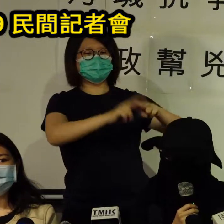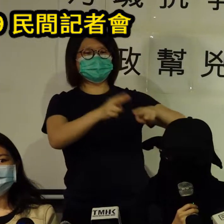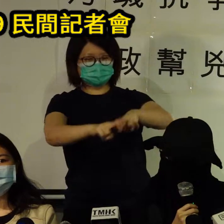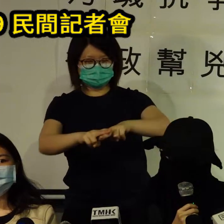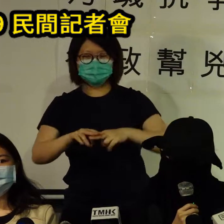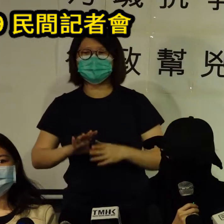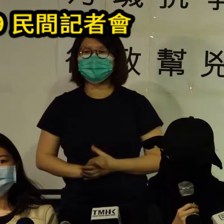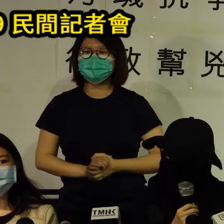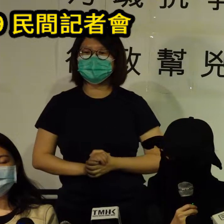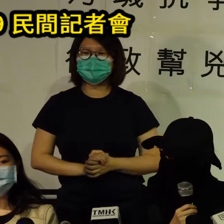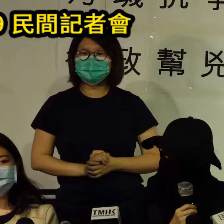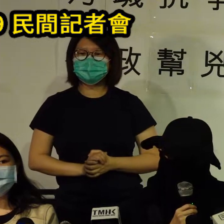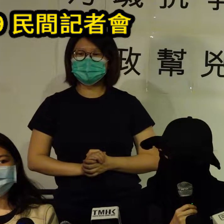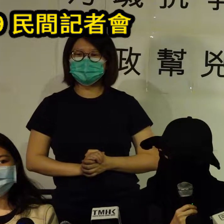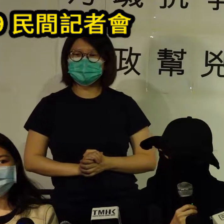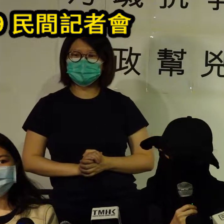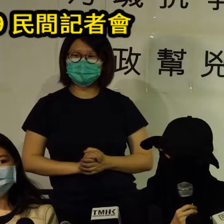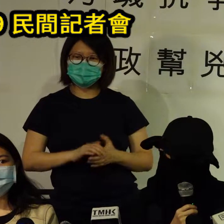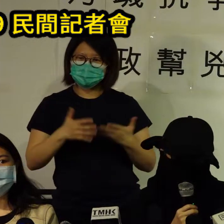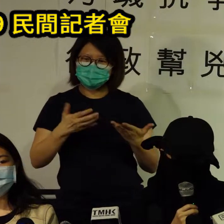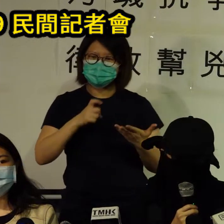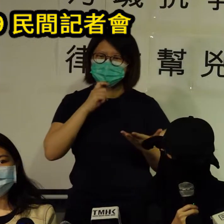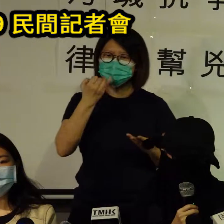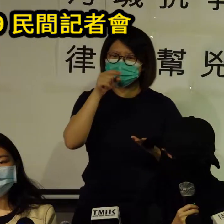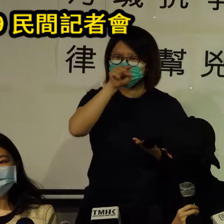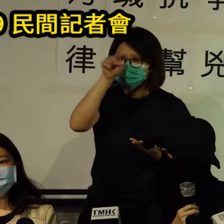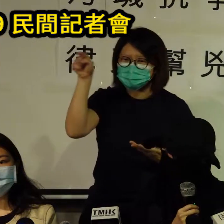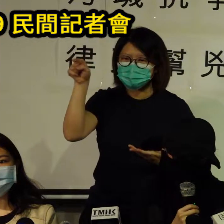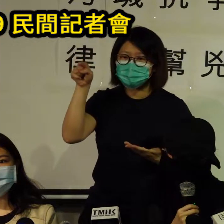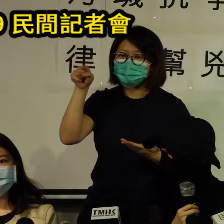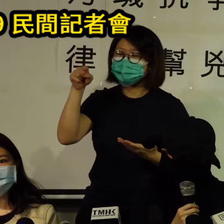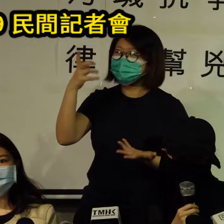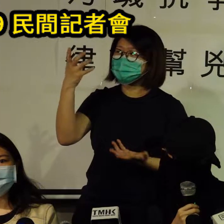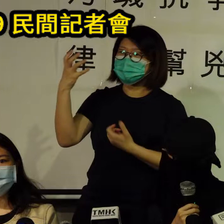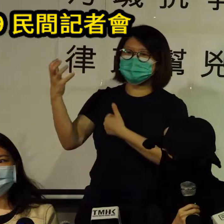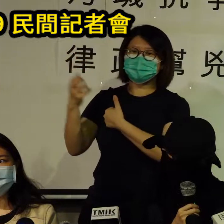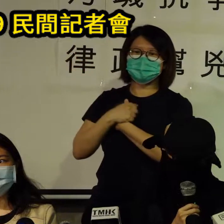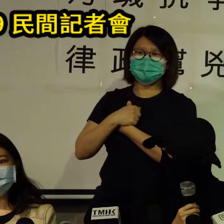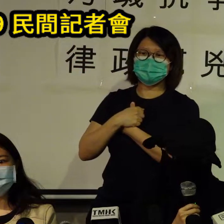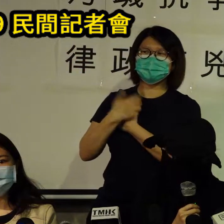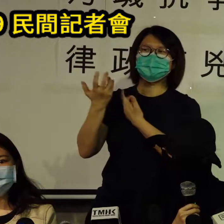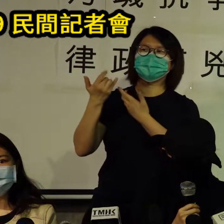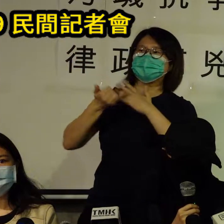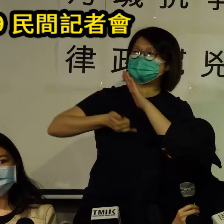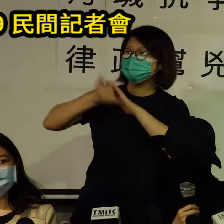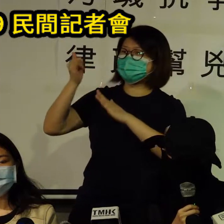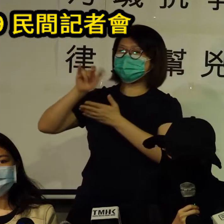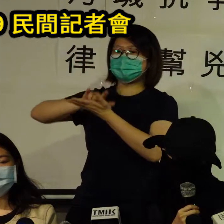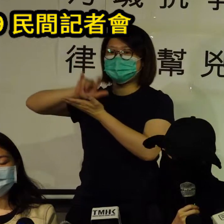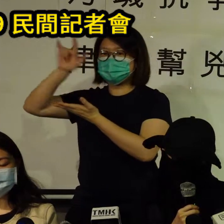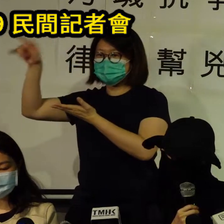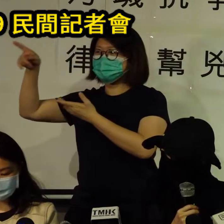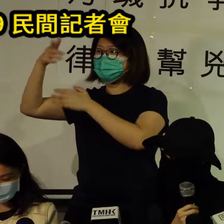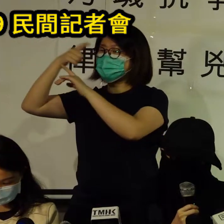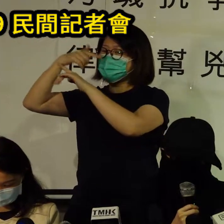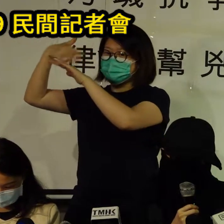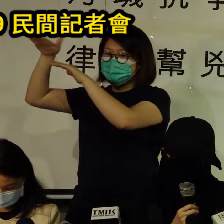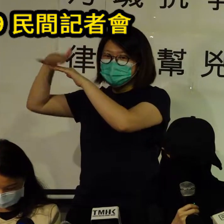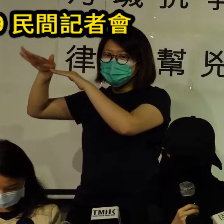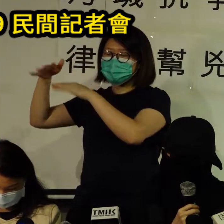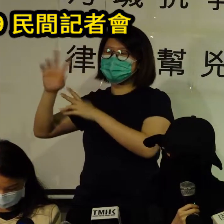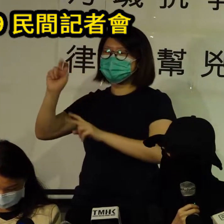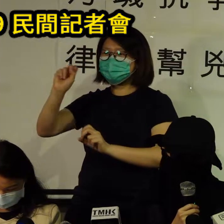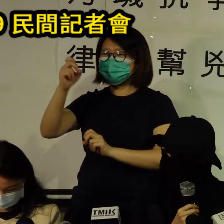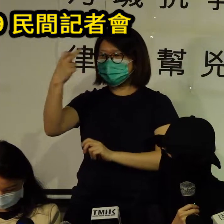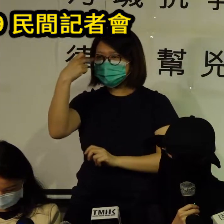in 1967 for the purpose of incriminating rioters instigated by communists the ordinance